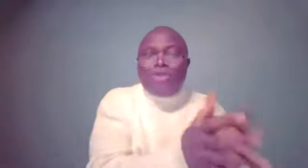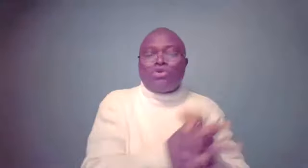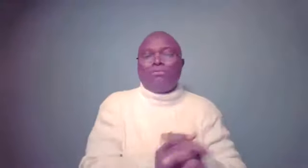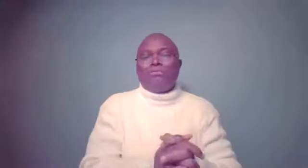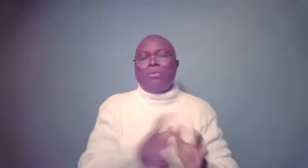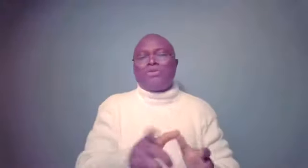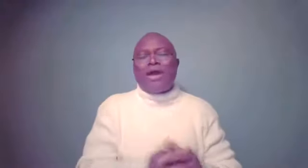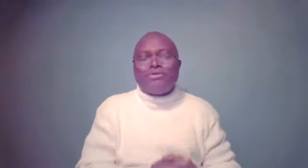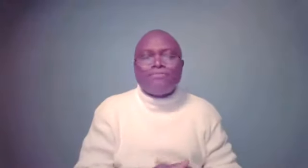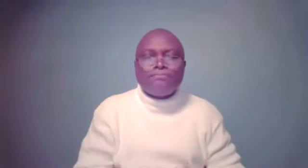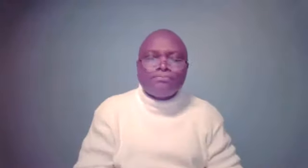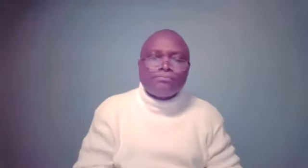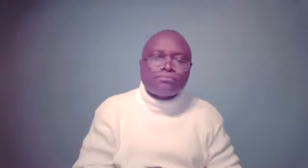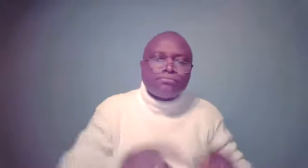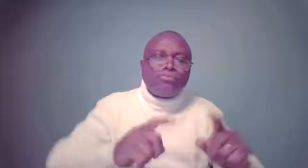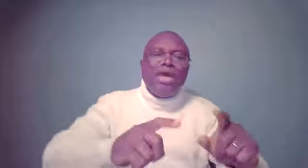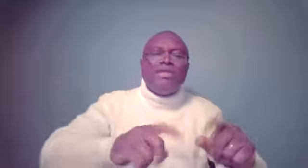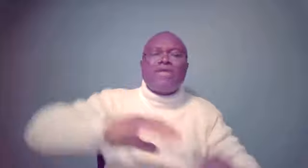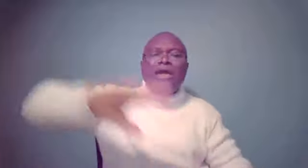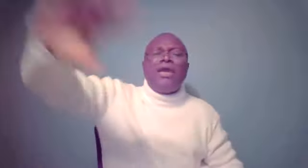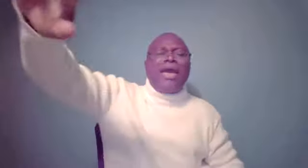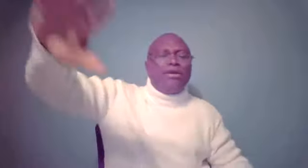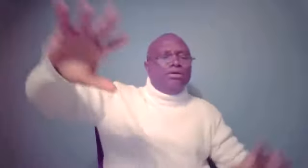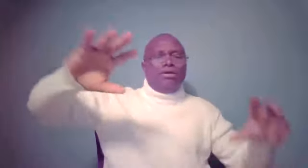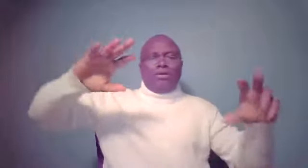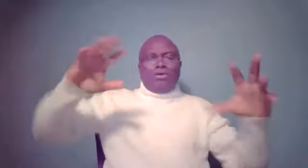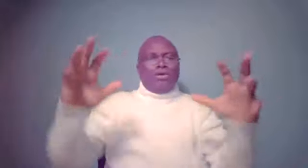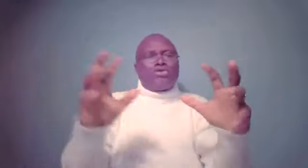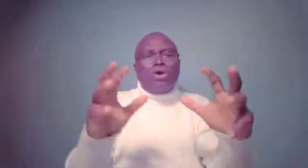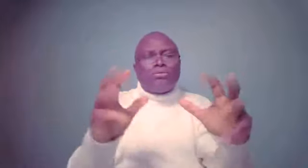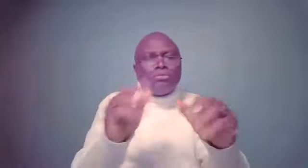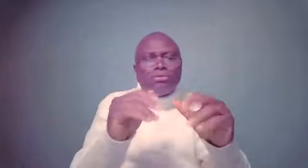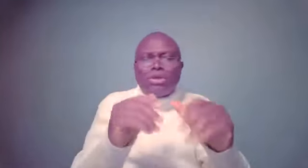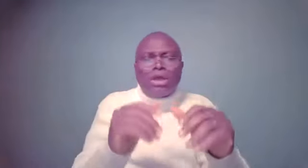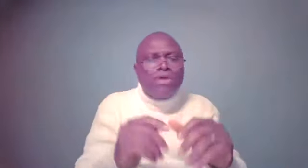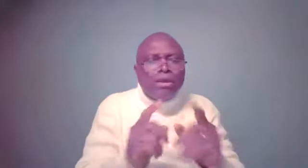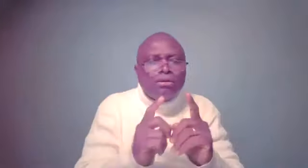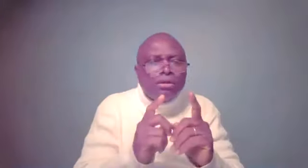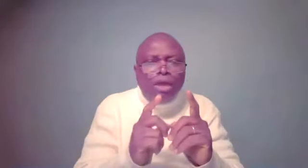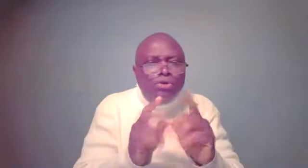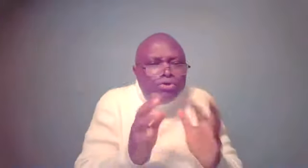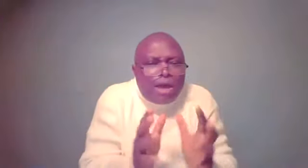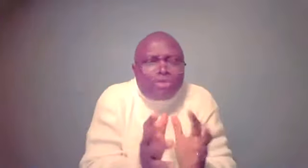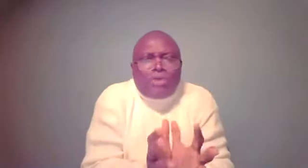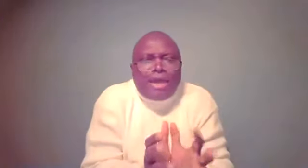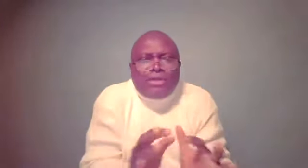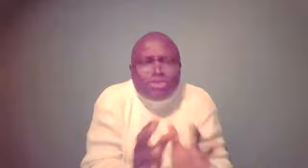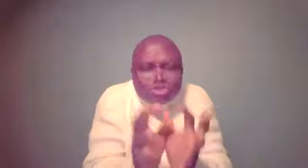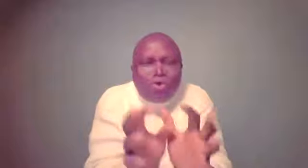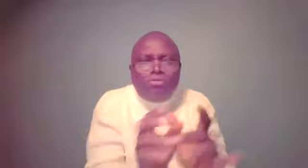Esau, to be precise. And he said, hey, Esau, I'm here. You know how I used to like it? Just go